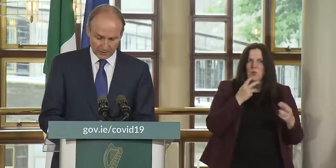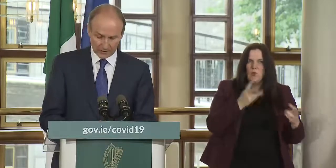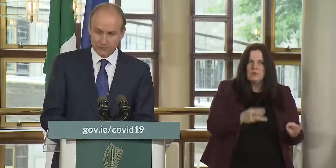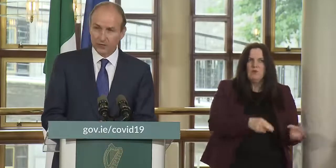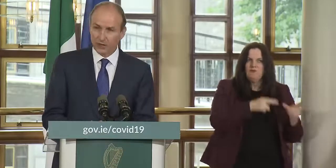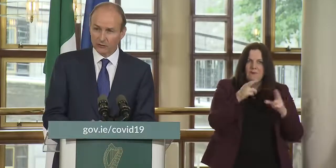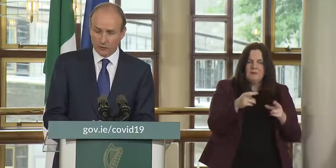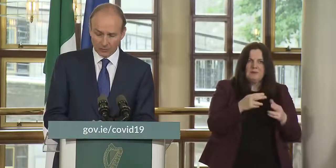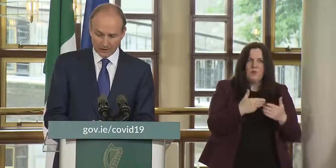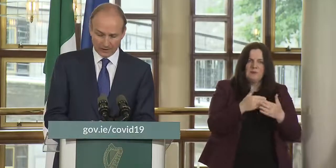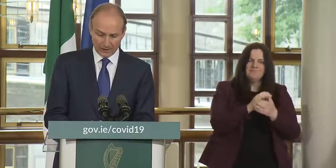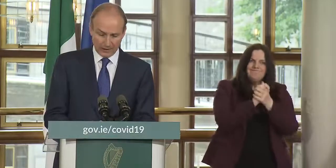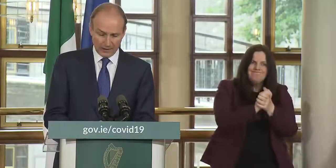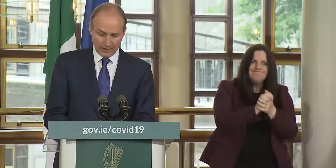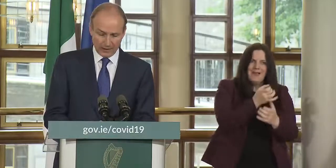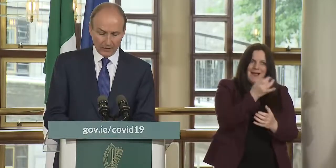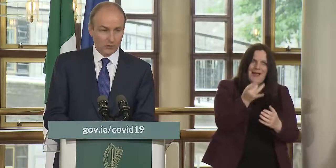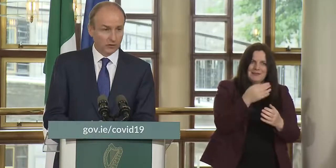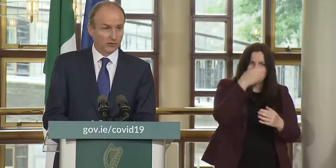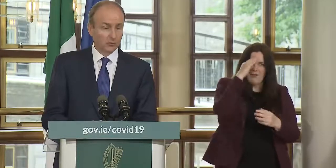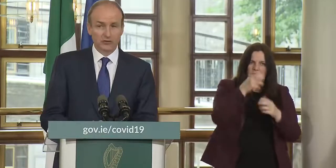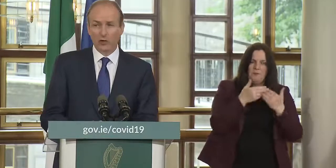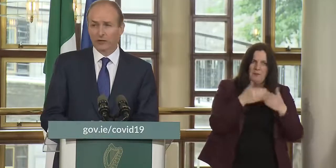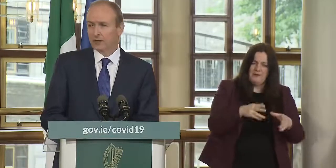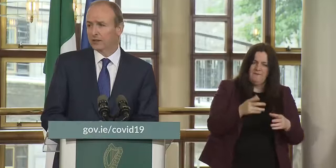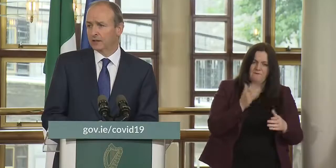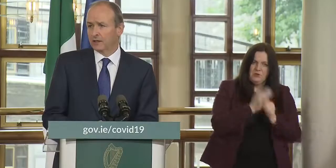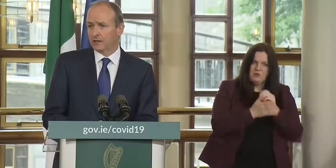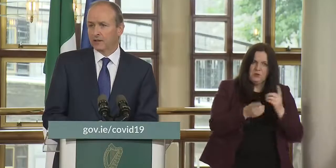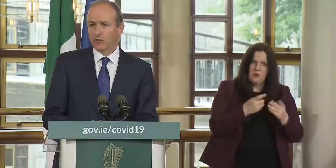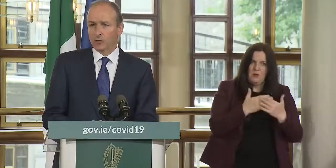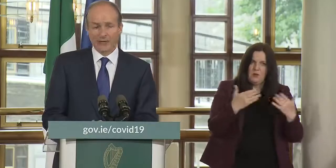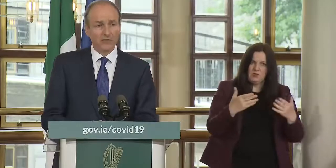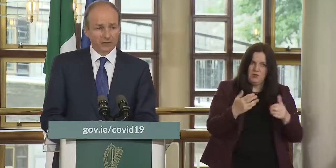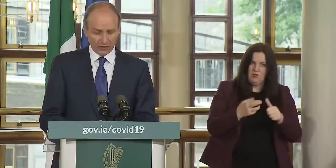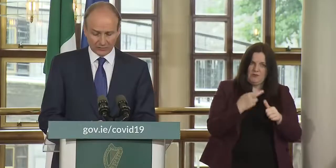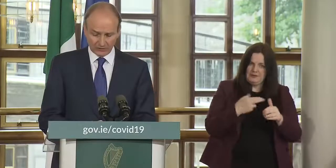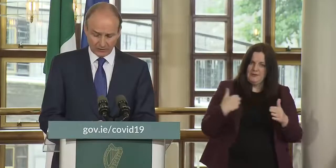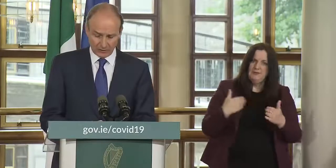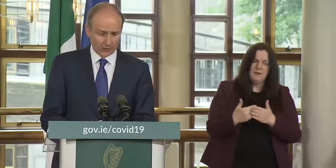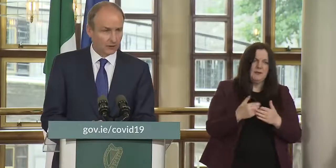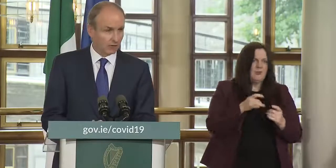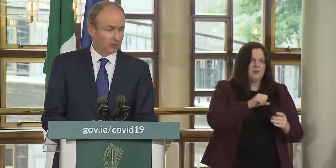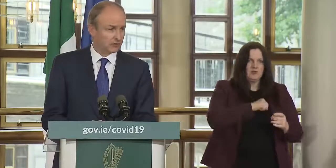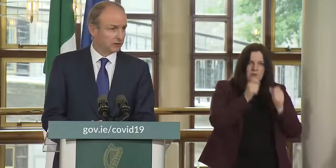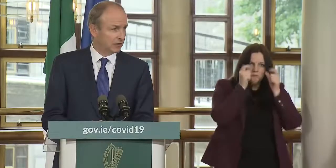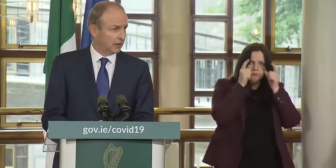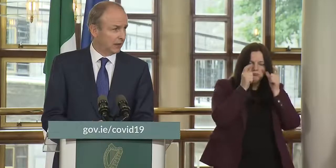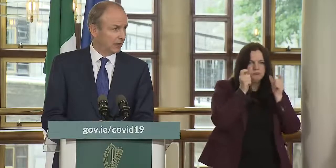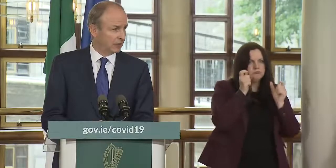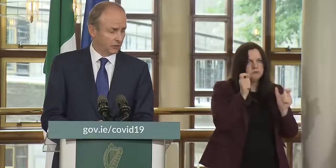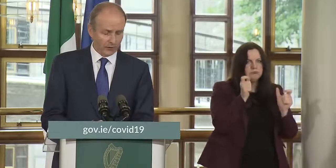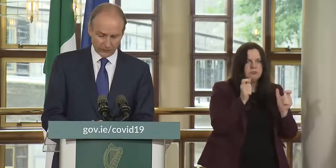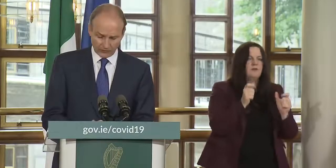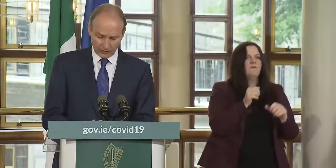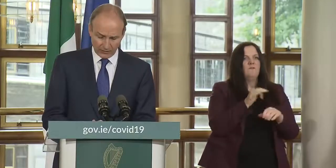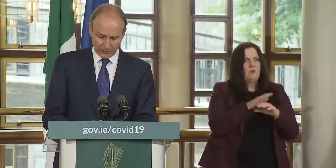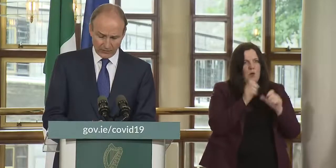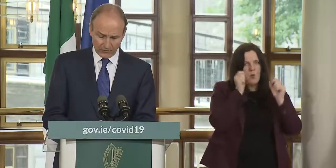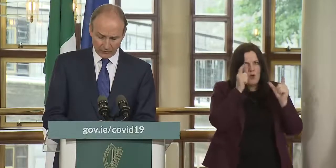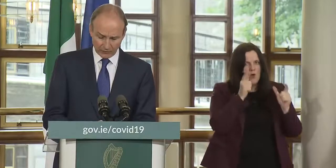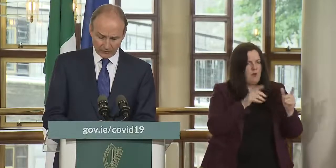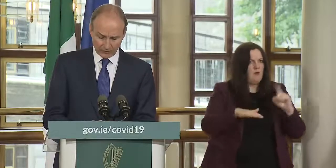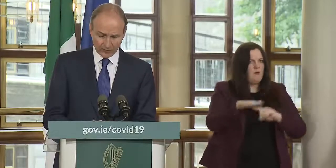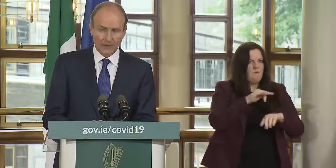or appeal to the irish public who have done so much already to remain vigilant in relation to this